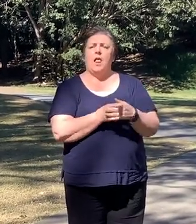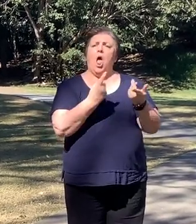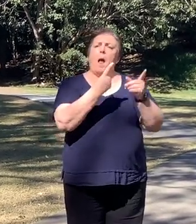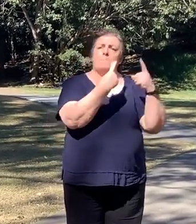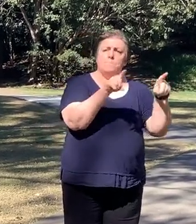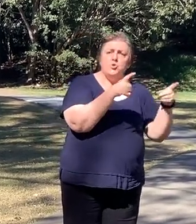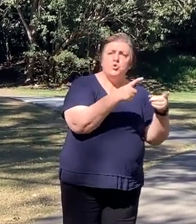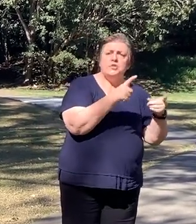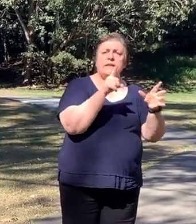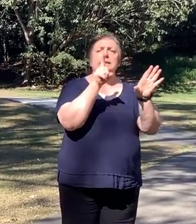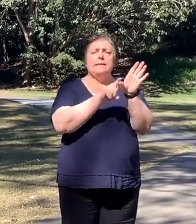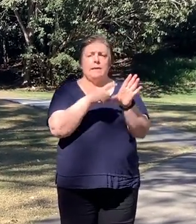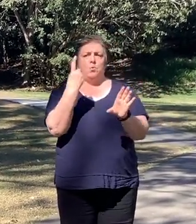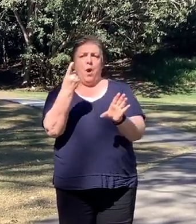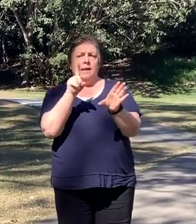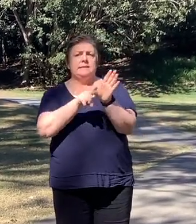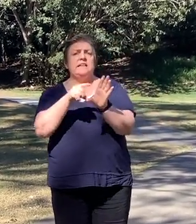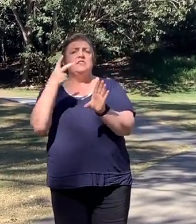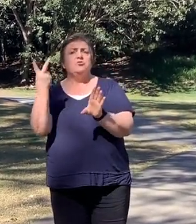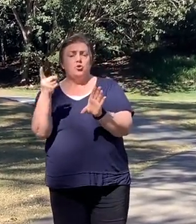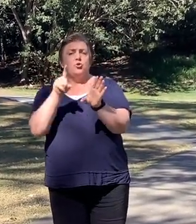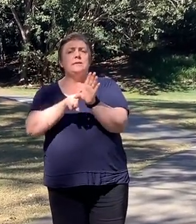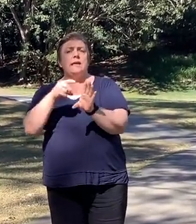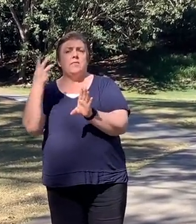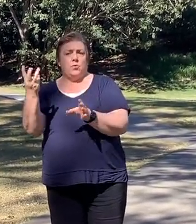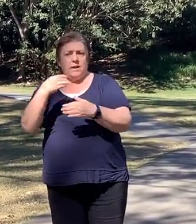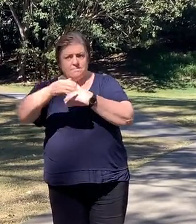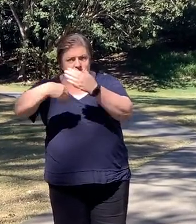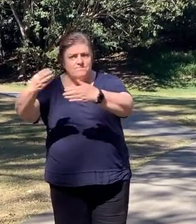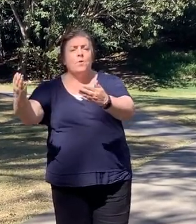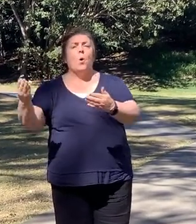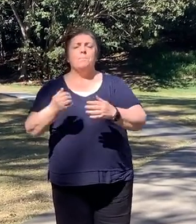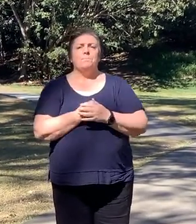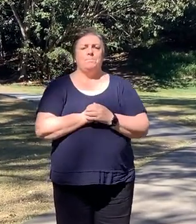channel, Year 1, Year 2, Year 3 and so on.